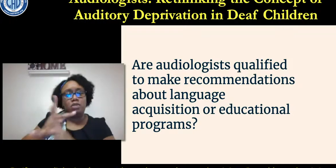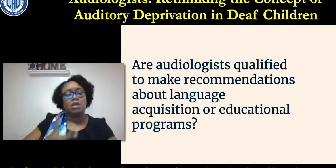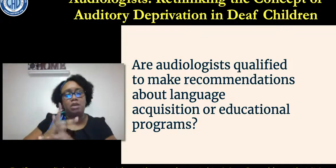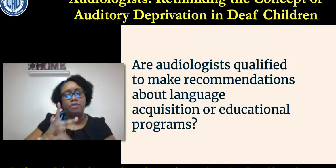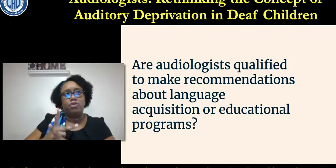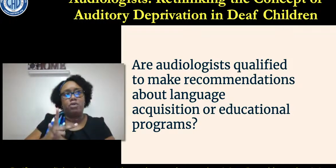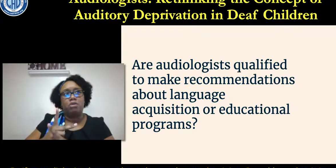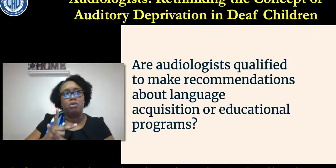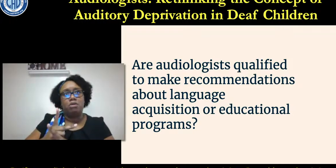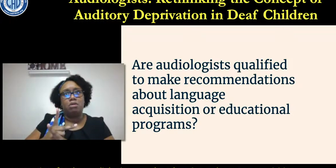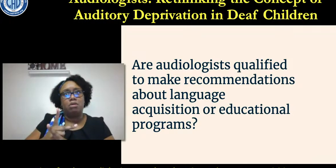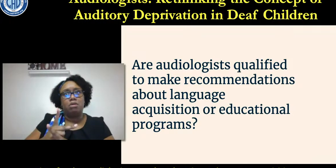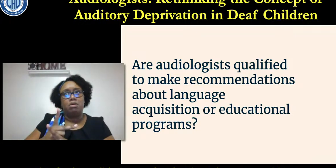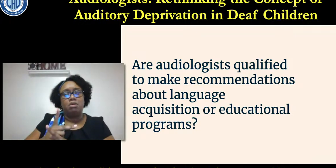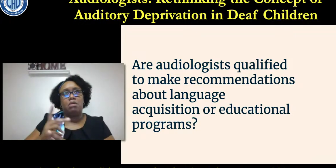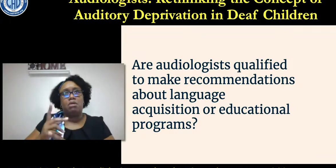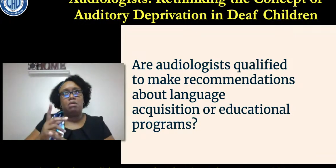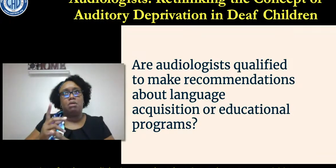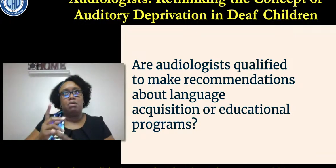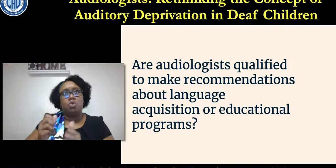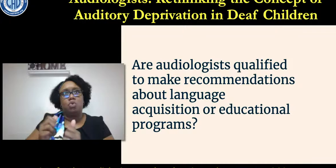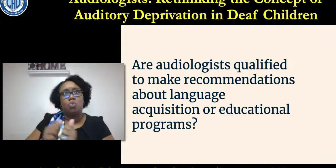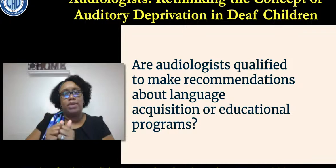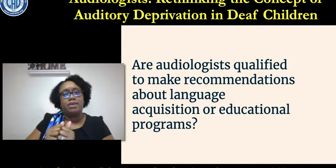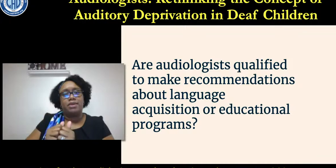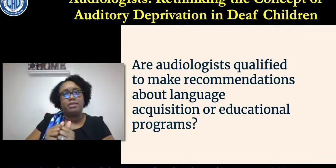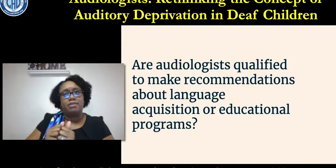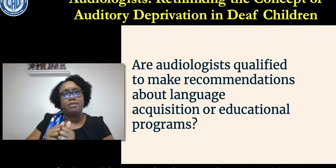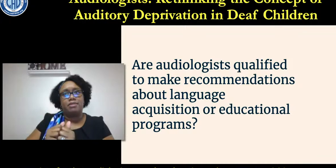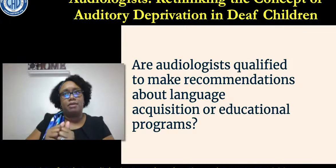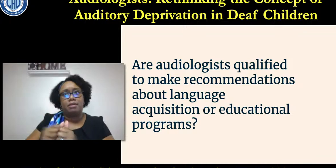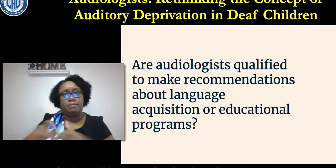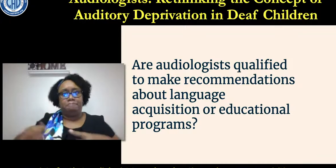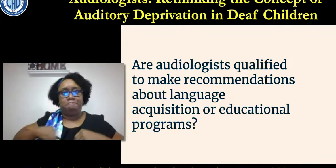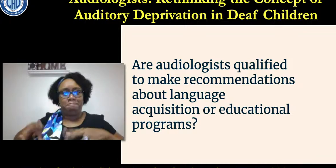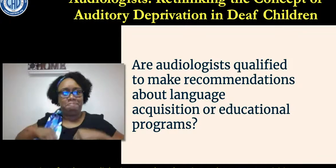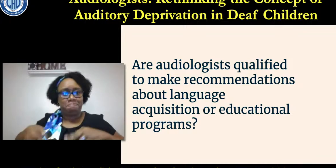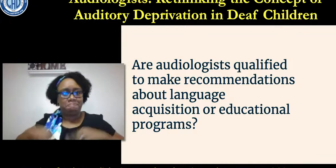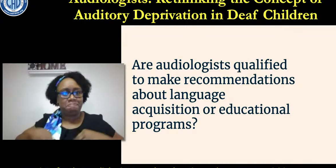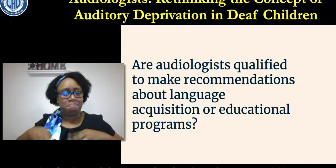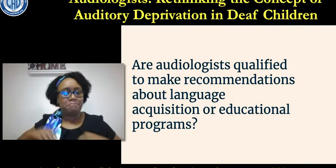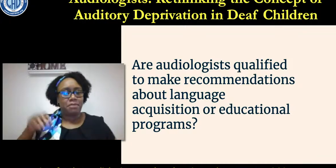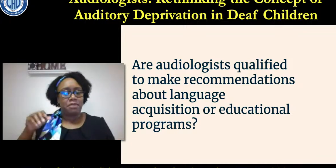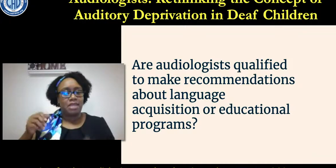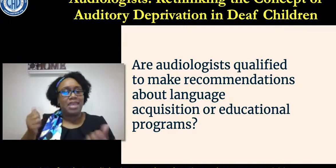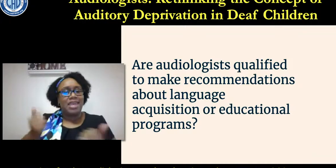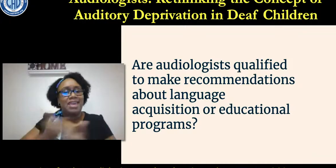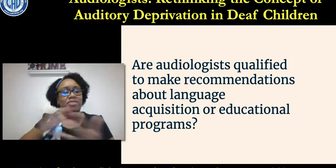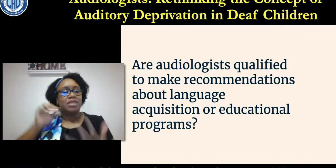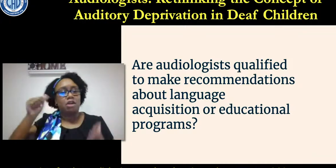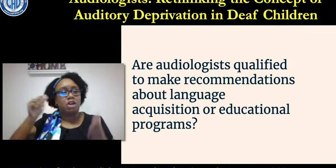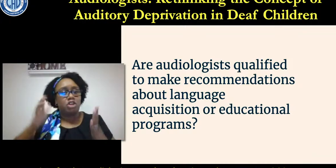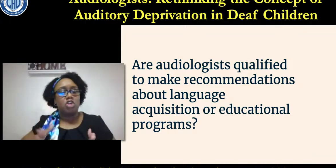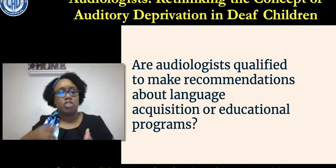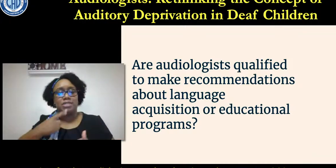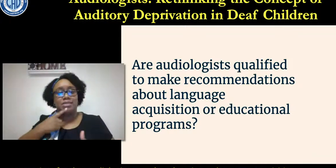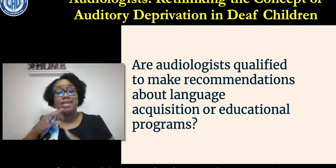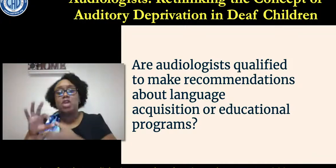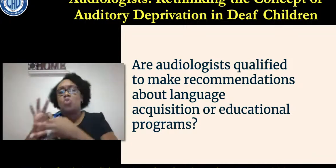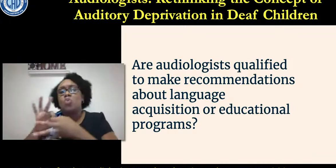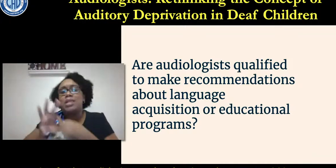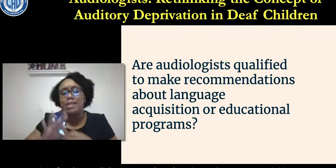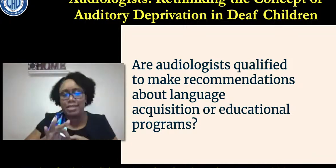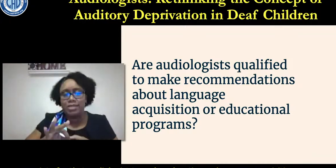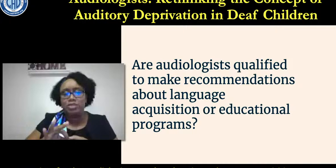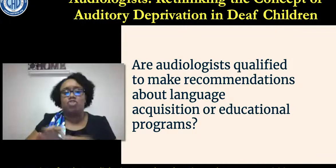I would advise parents to exercise extreme caution when taking in